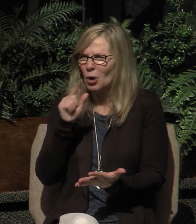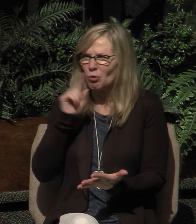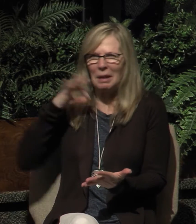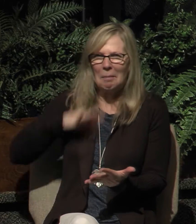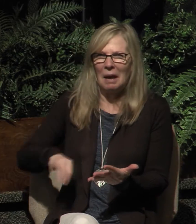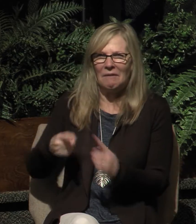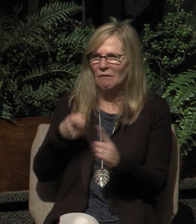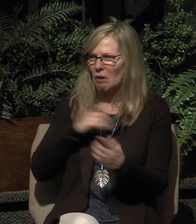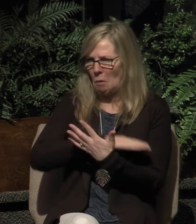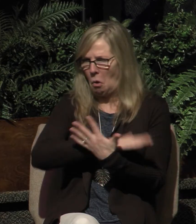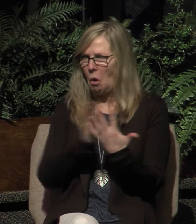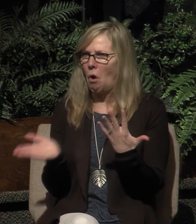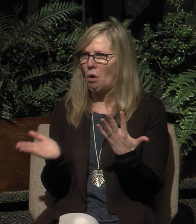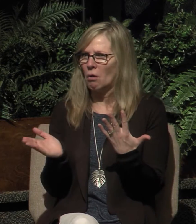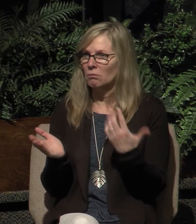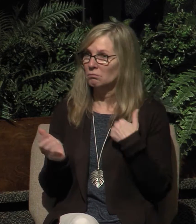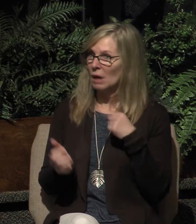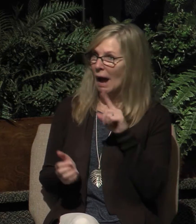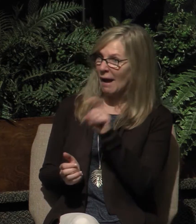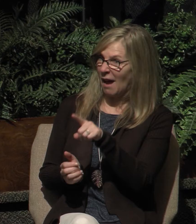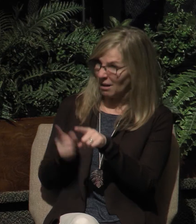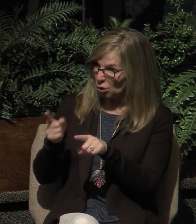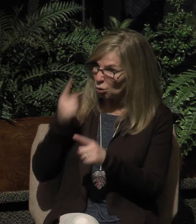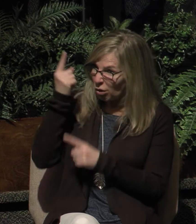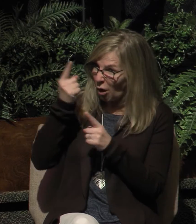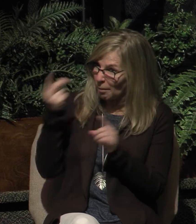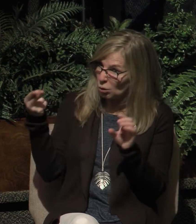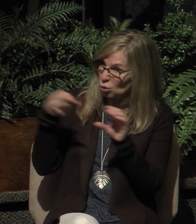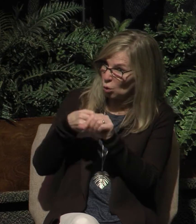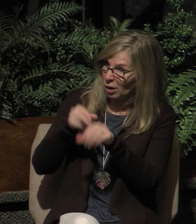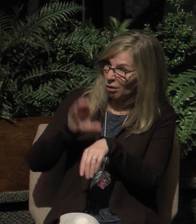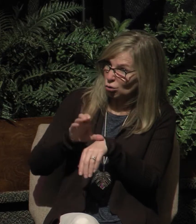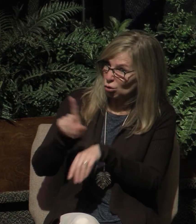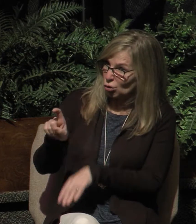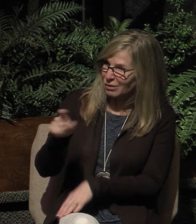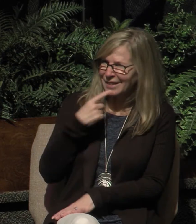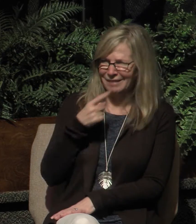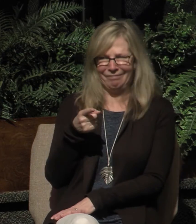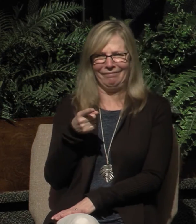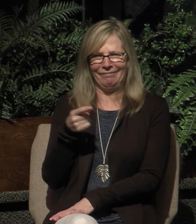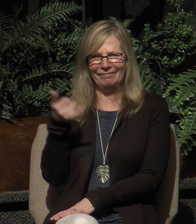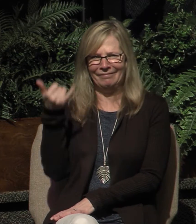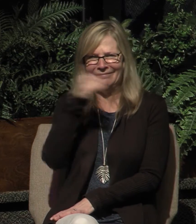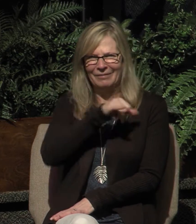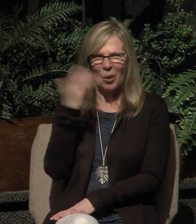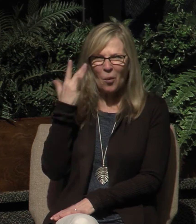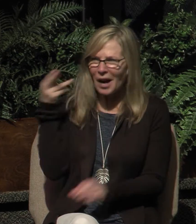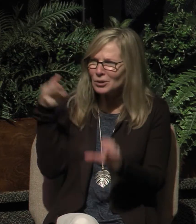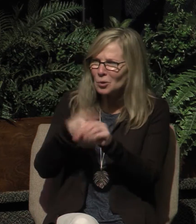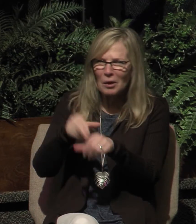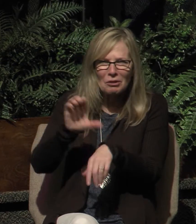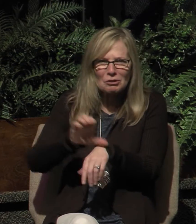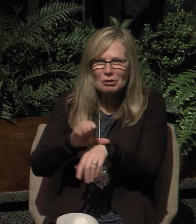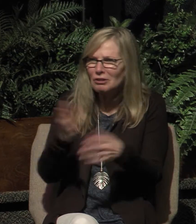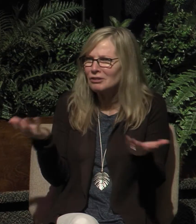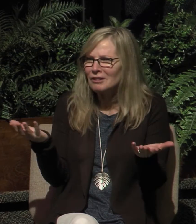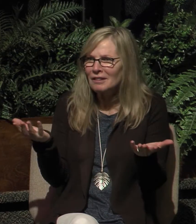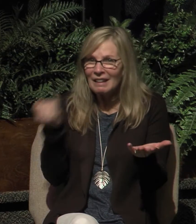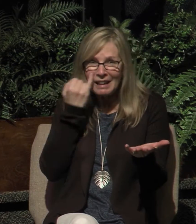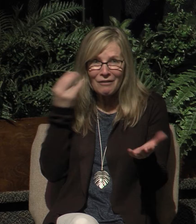the church, I responded. He thought that that was just an absurd comment. He said, why would I join the church? If I joined them, I think they would